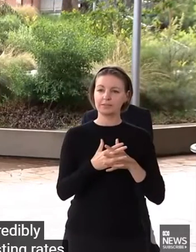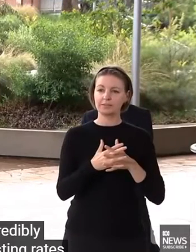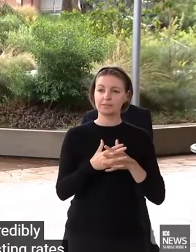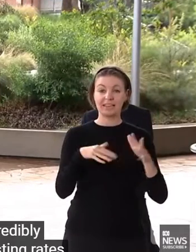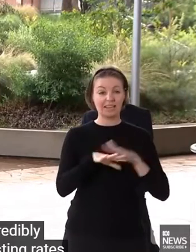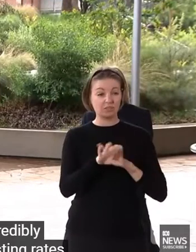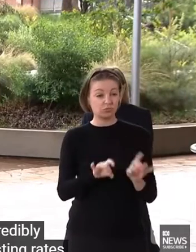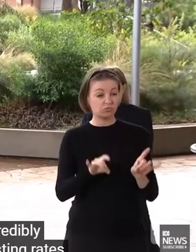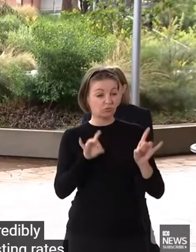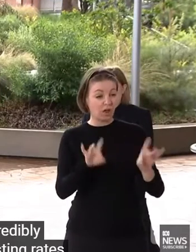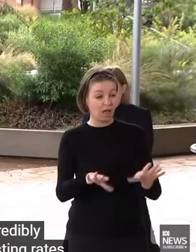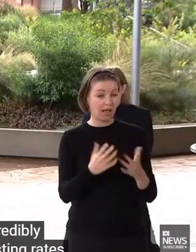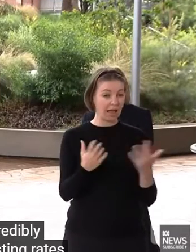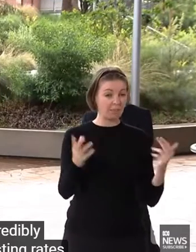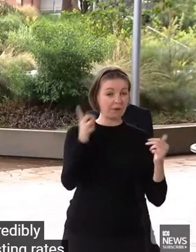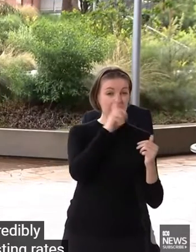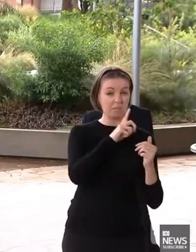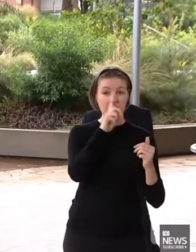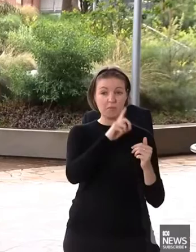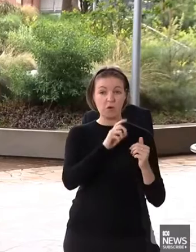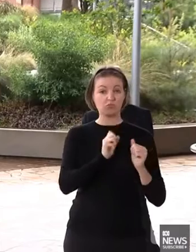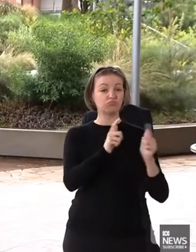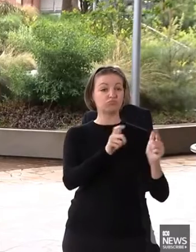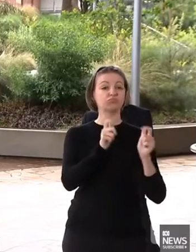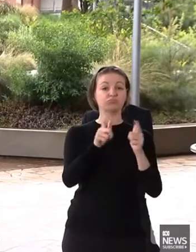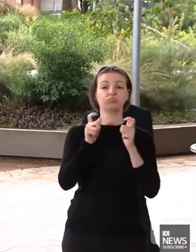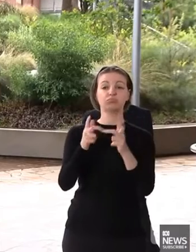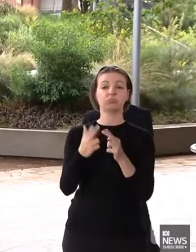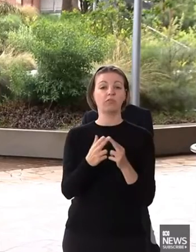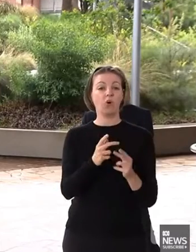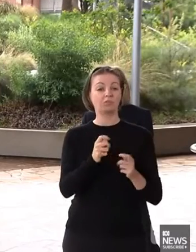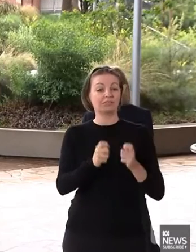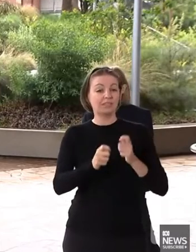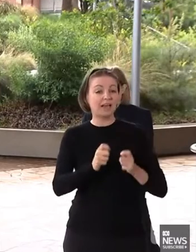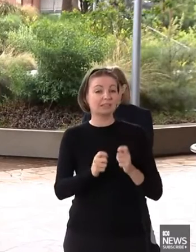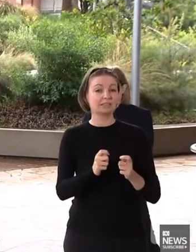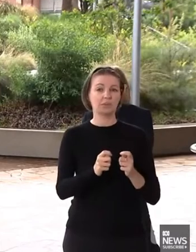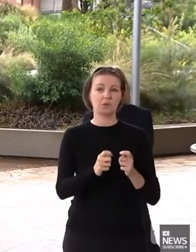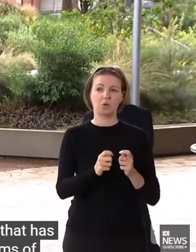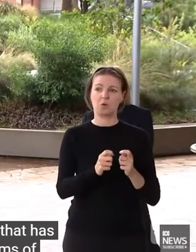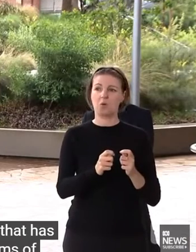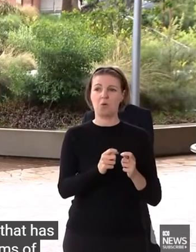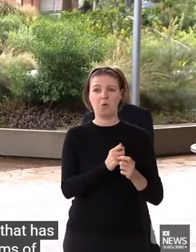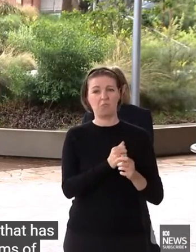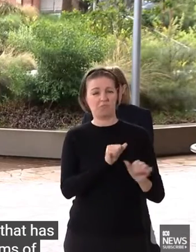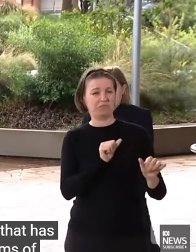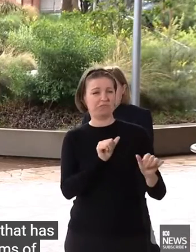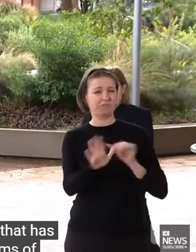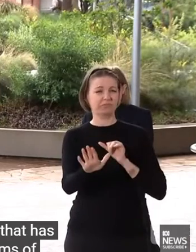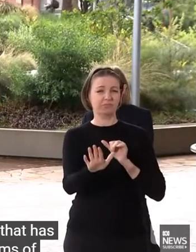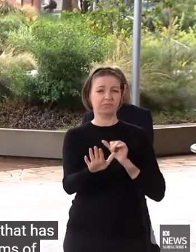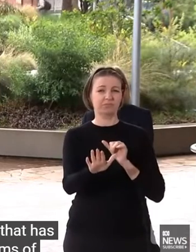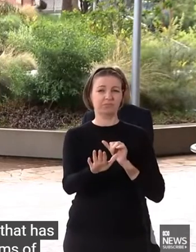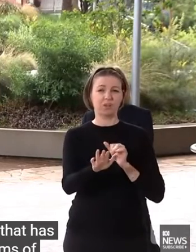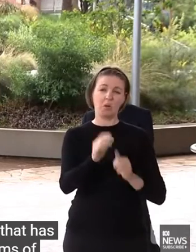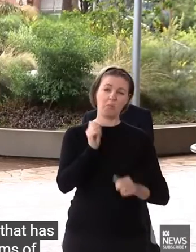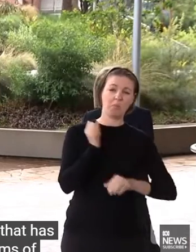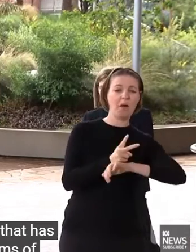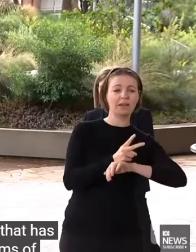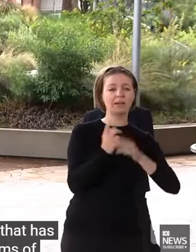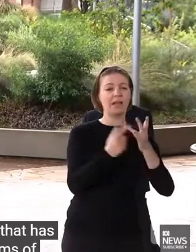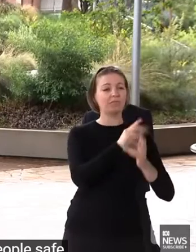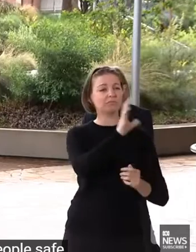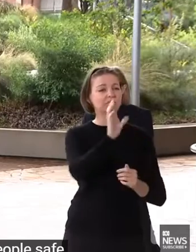are worldly. And I think that has been crucial in terms of ensuring we've kept people safe.